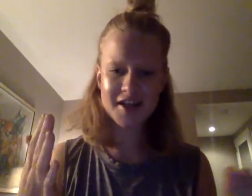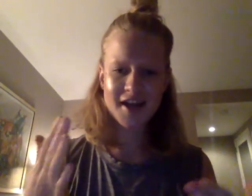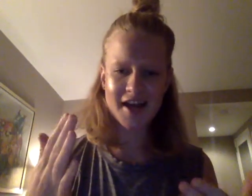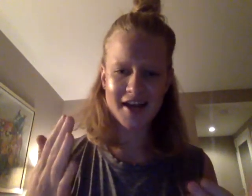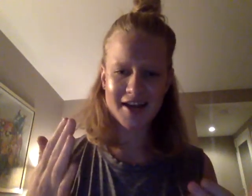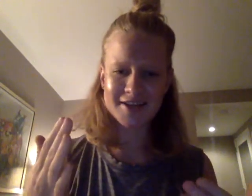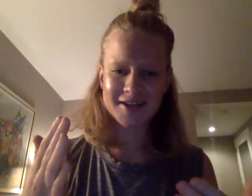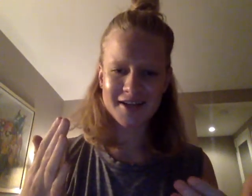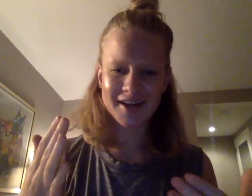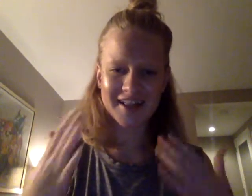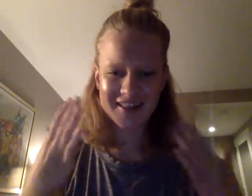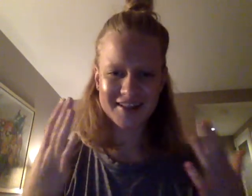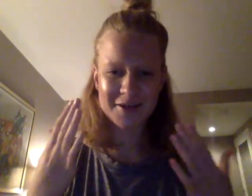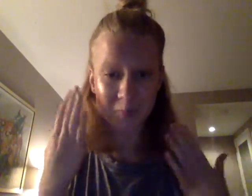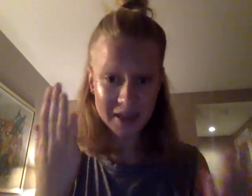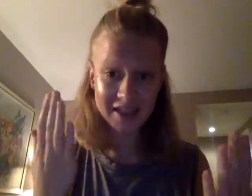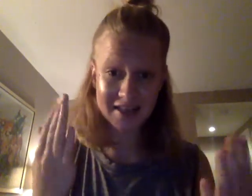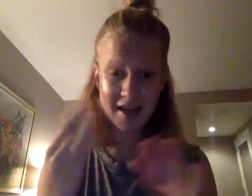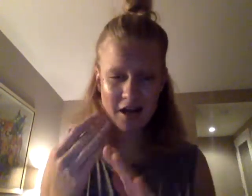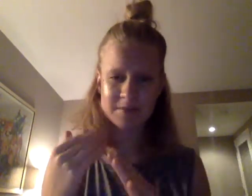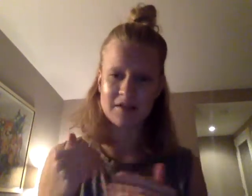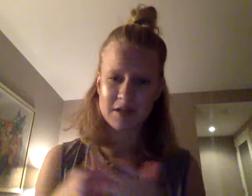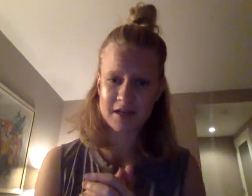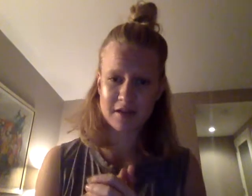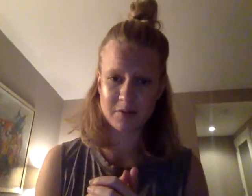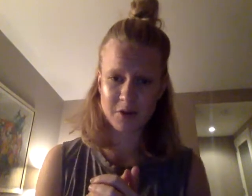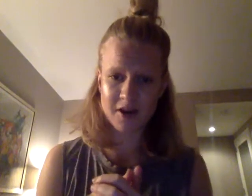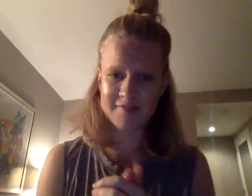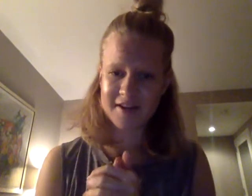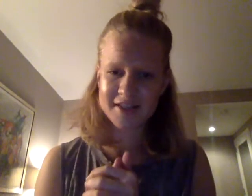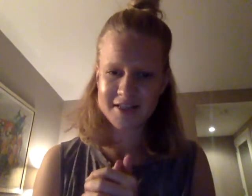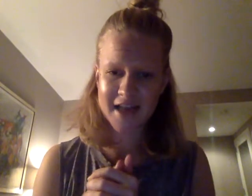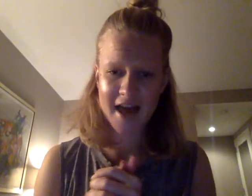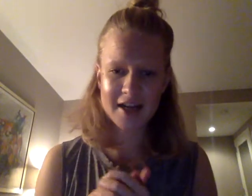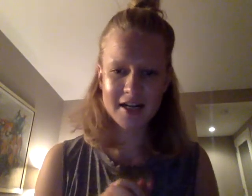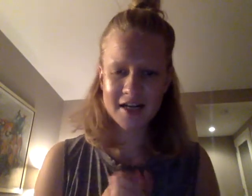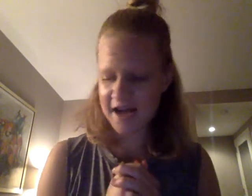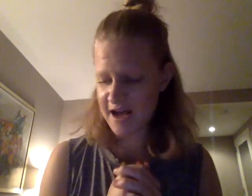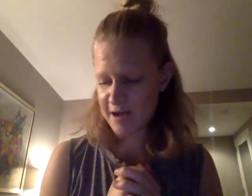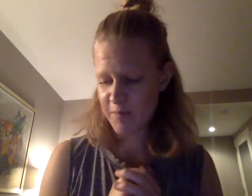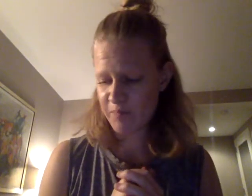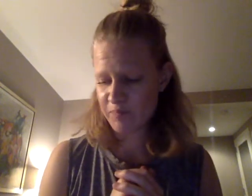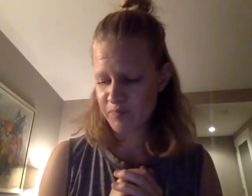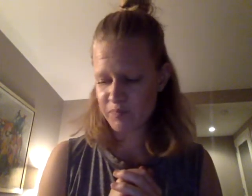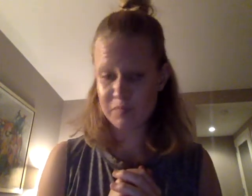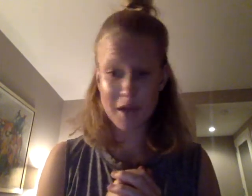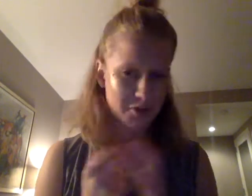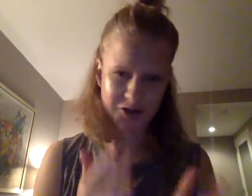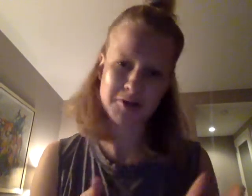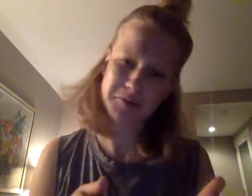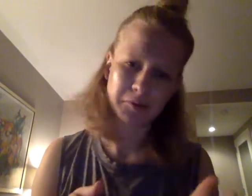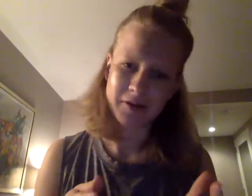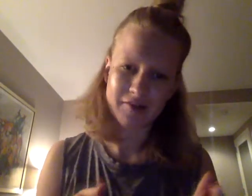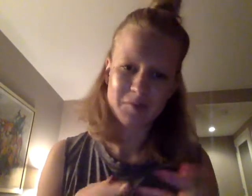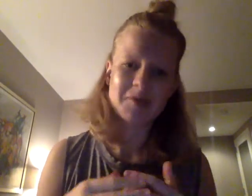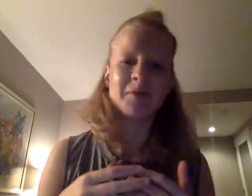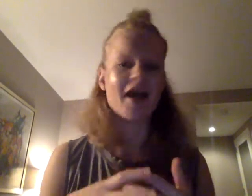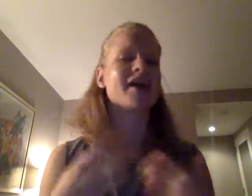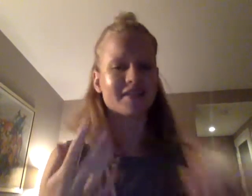And to me, that helps give me a little more confidence that I'm sure some people will laugh at me, but at